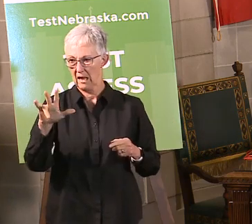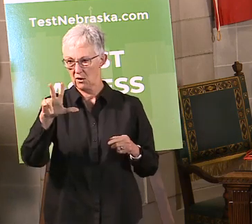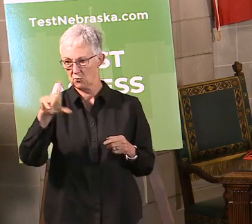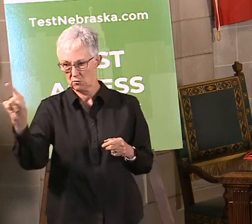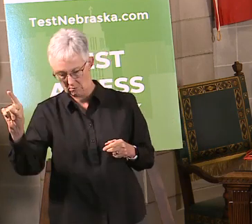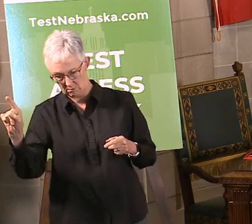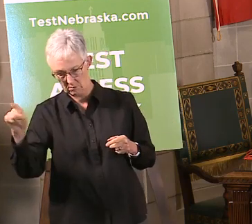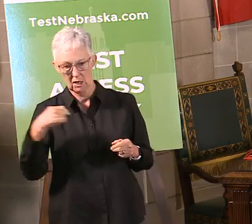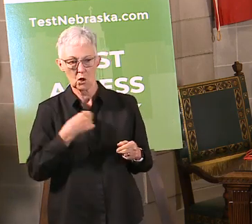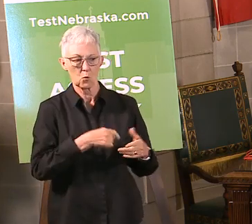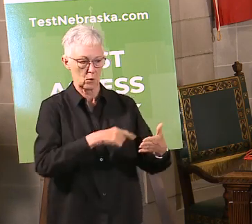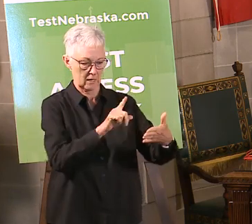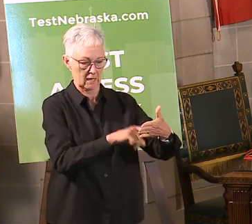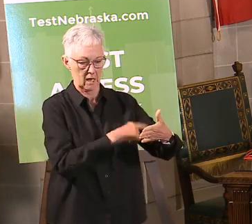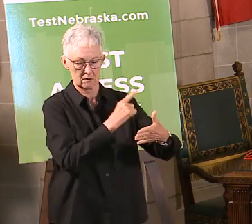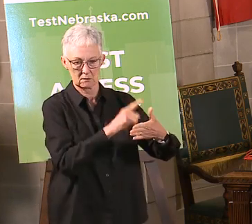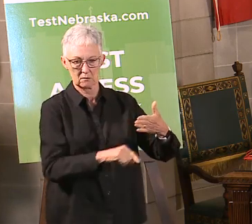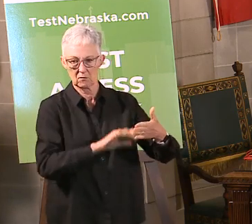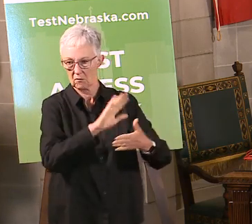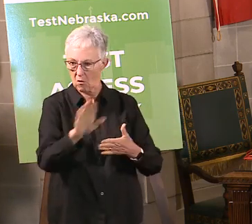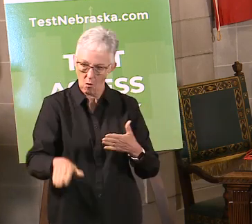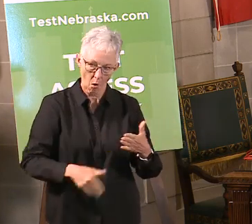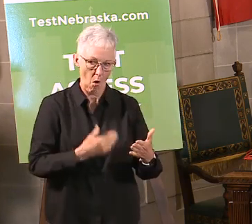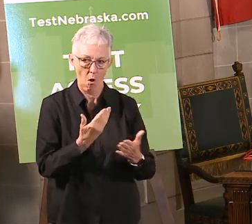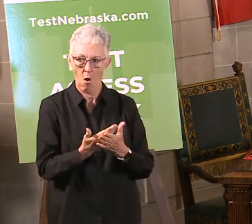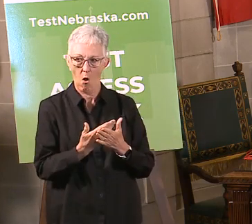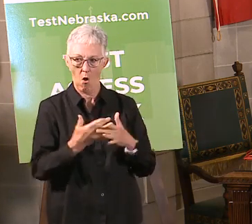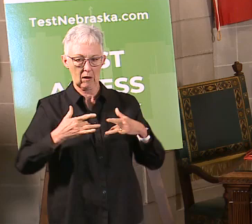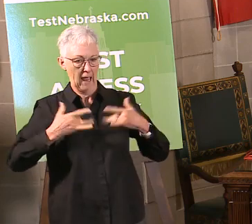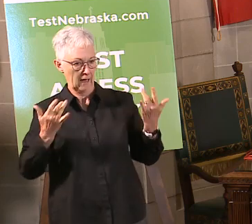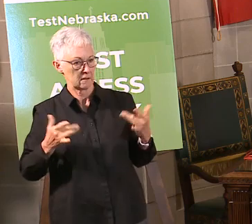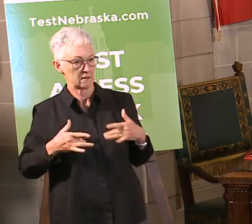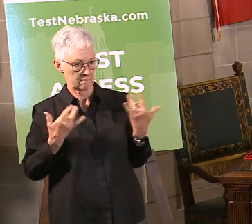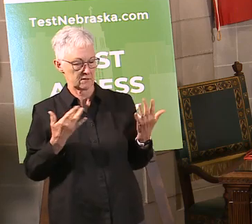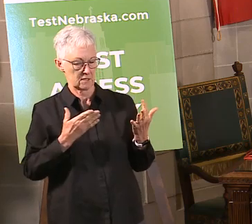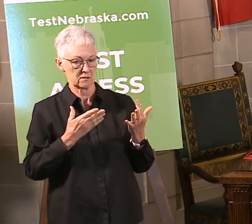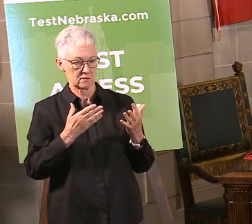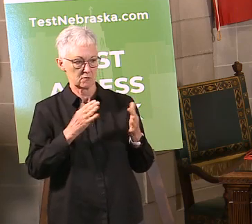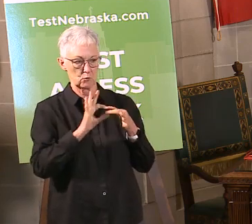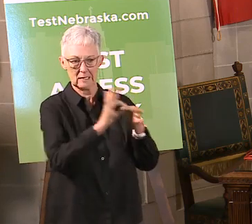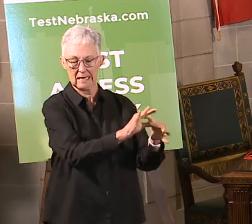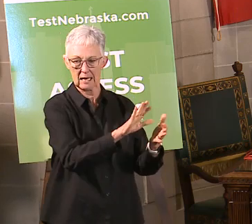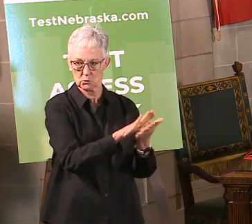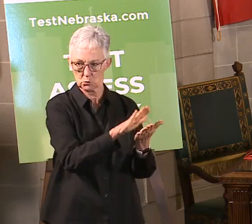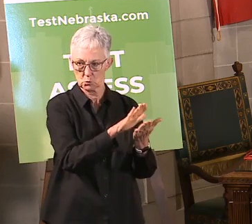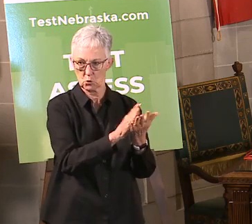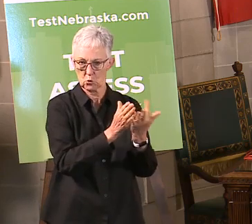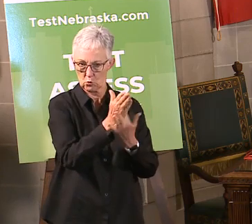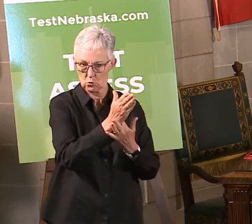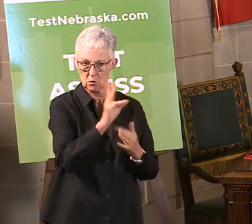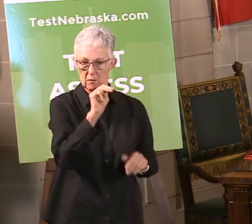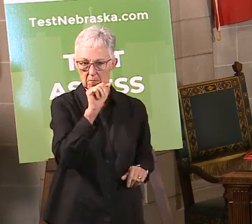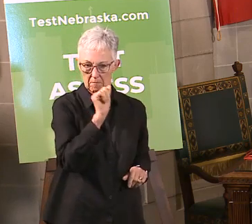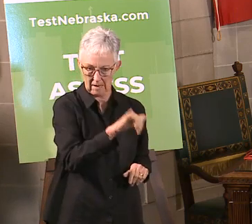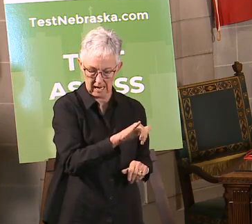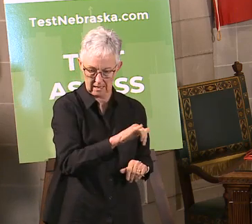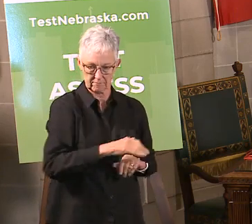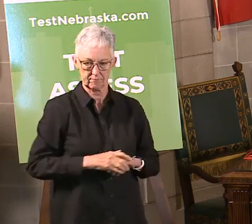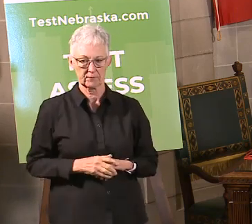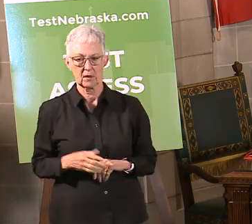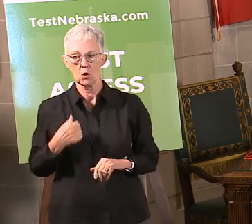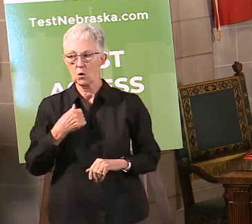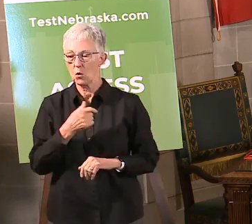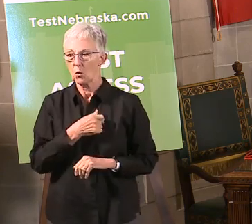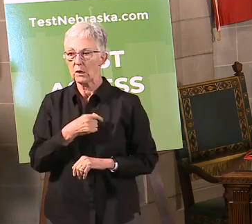activities through May. Now, we have put out guidance that if you are a private coach that sells